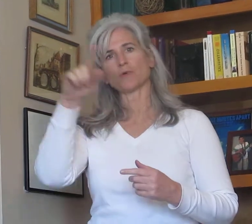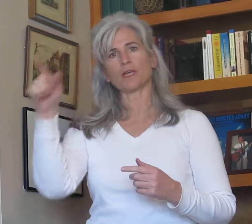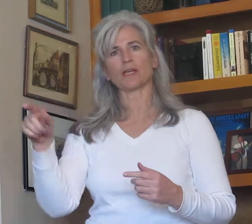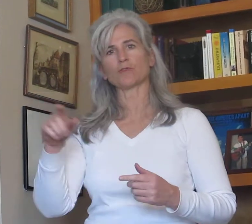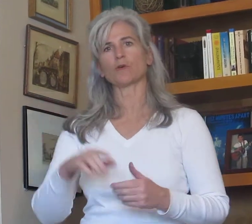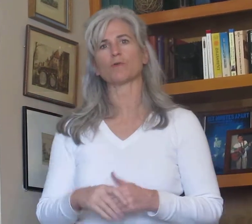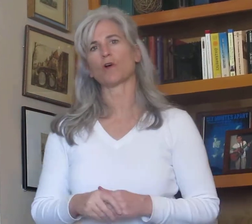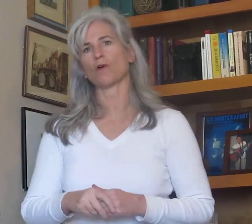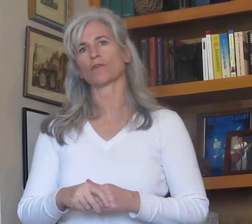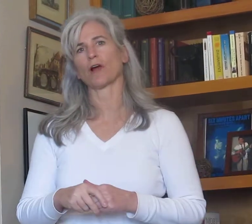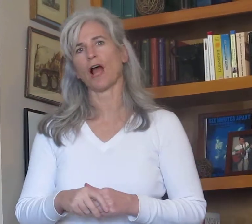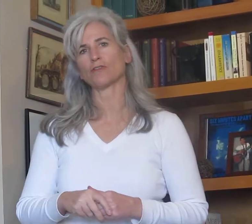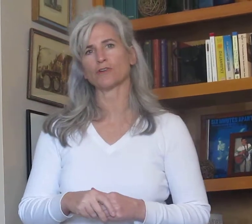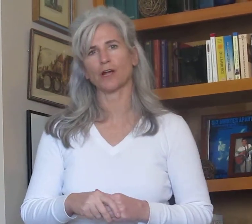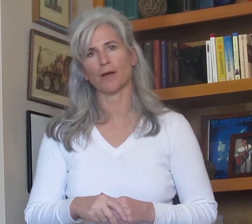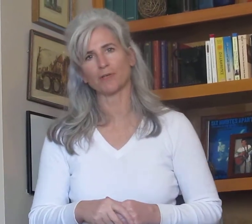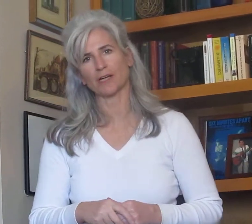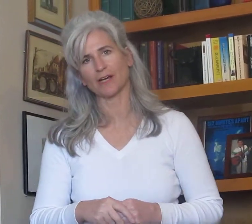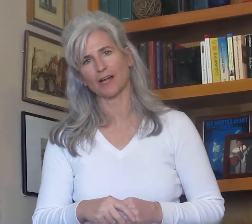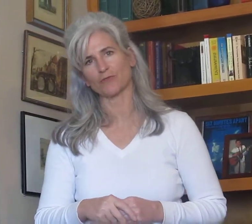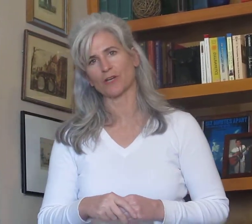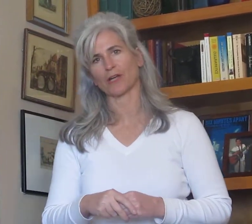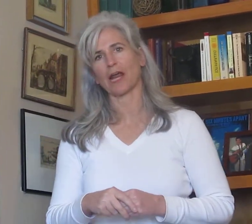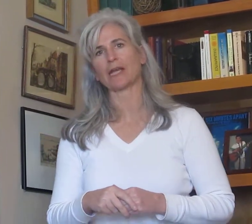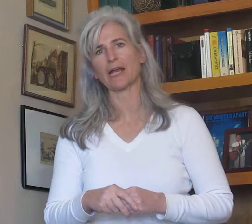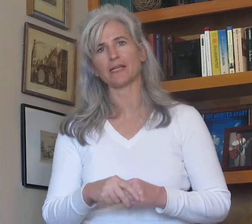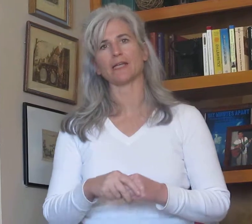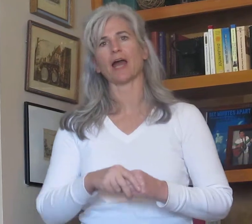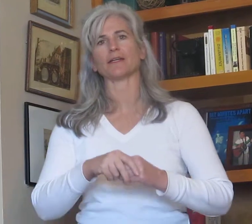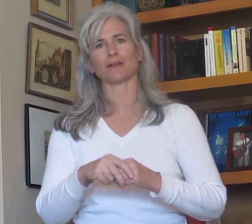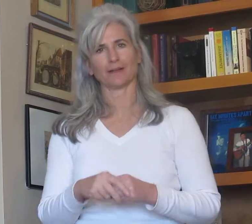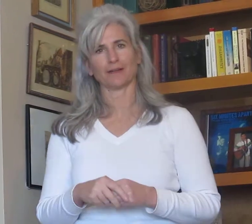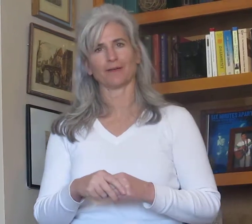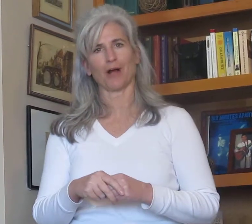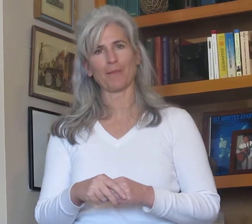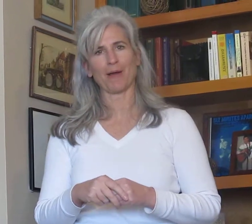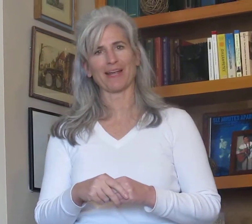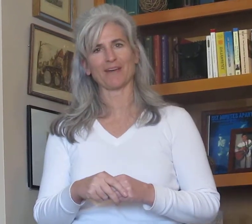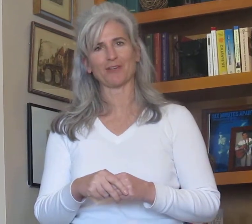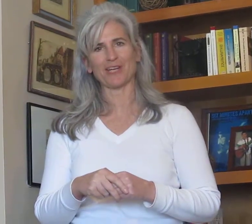week, and next week we'll go over 100, up to 999. All right, bye. Have a good day.